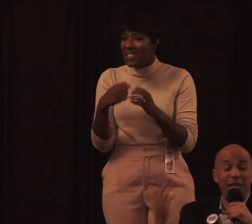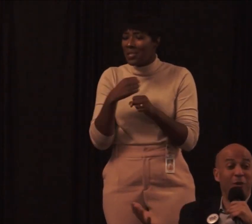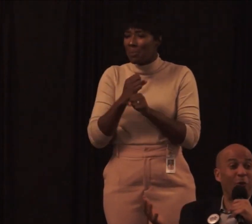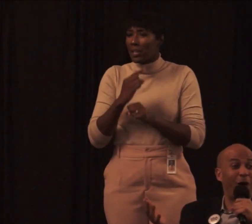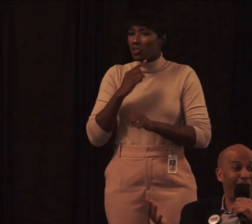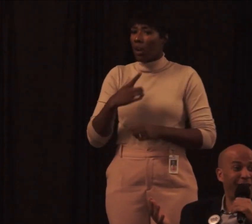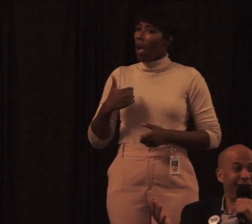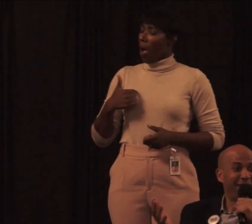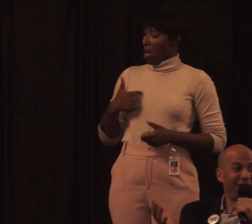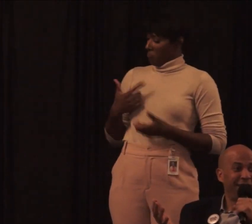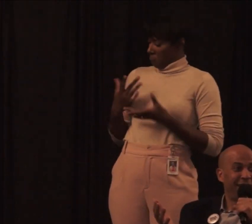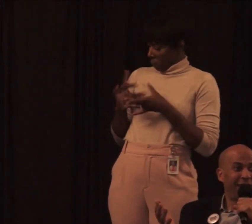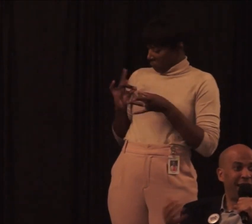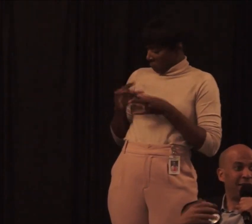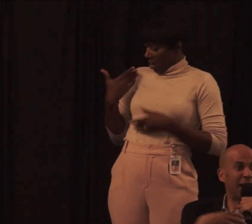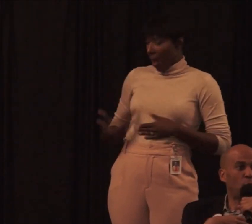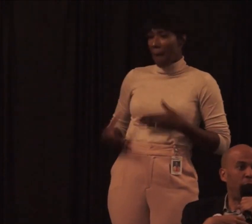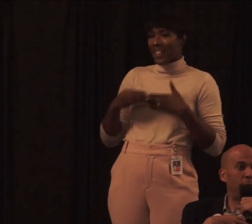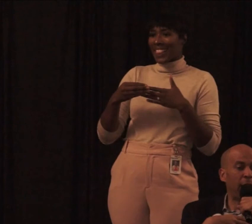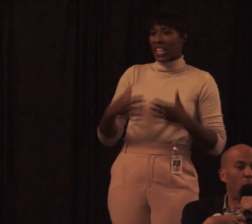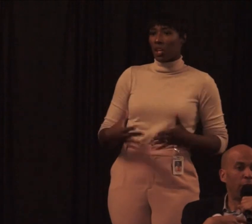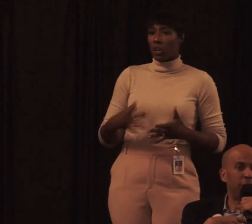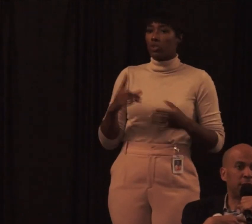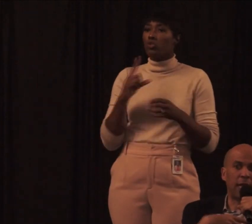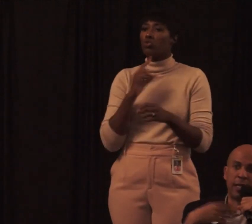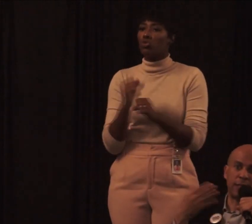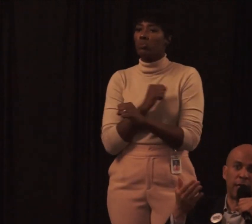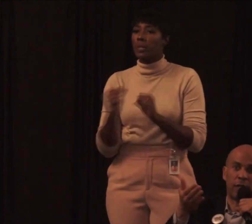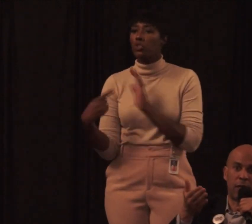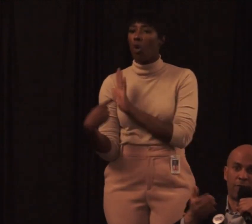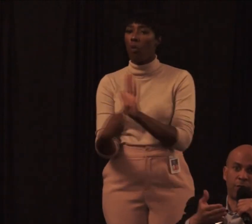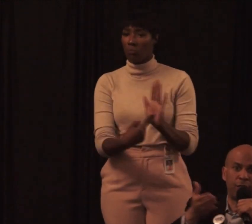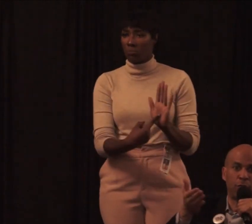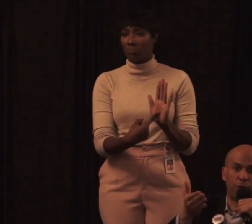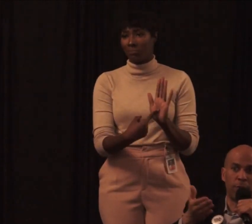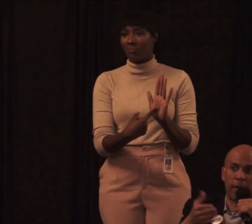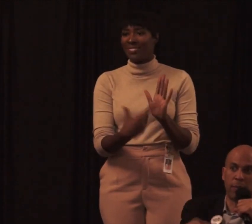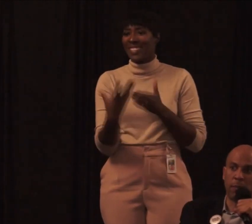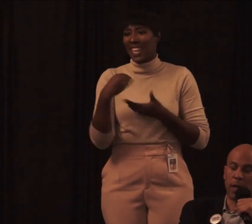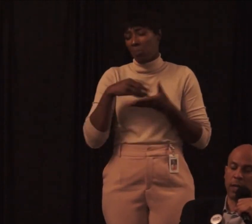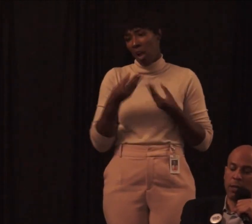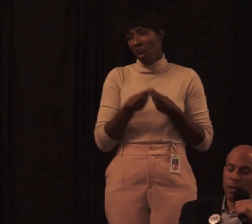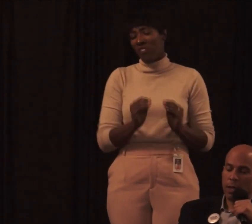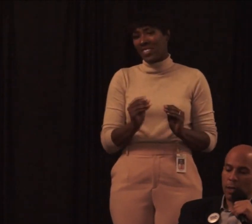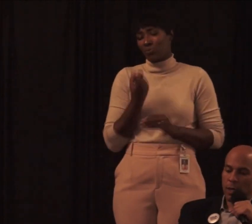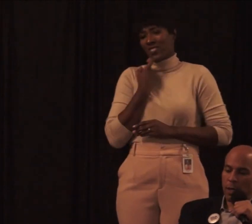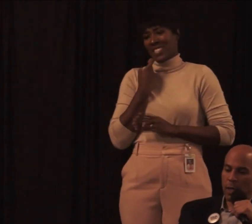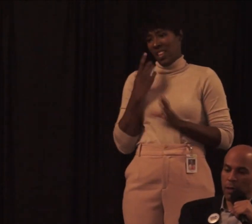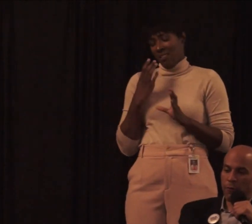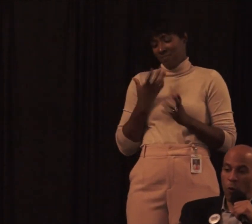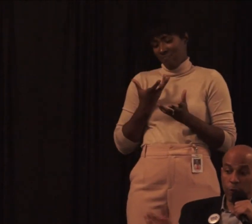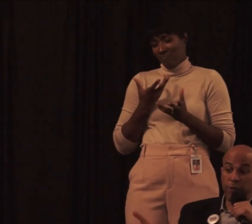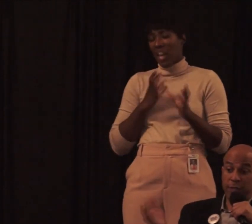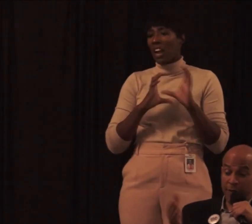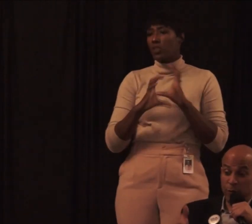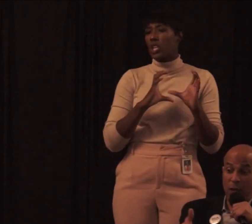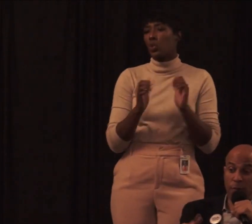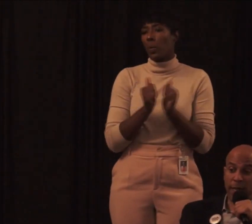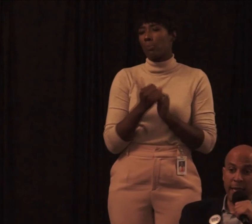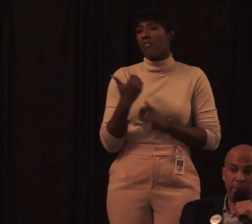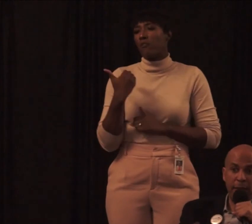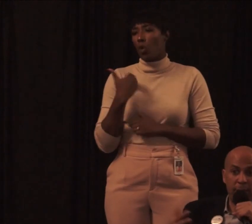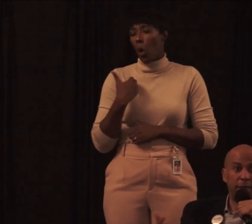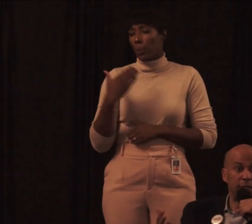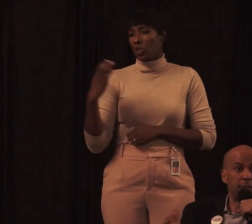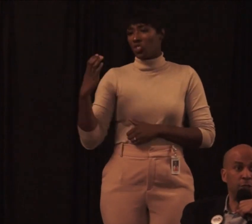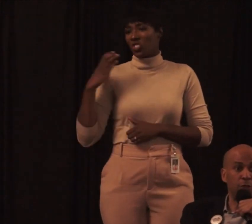leader you say you are. And that's why at my office, and I just had a conversation with my former chief of staff who is